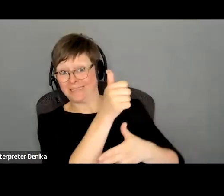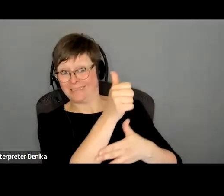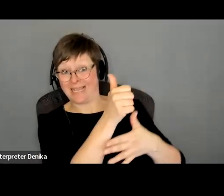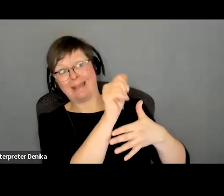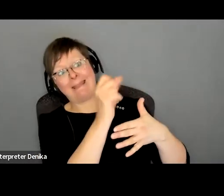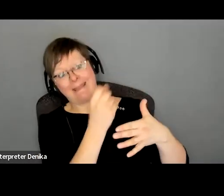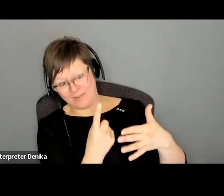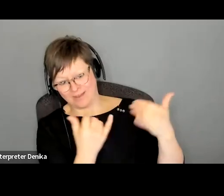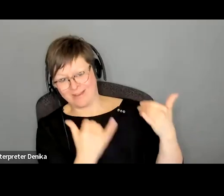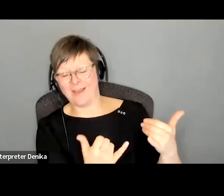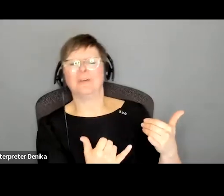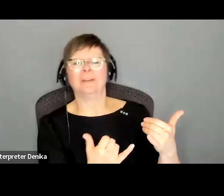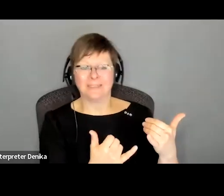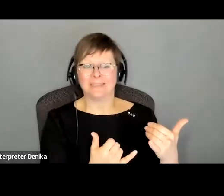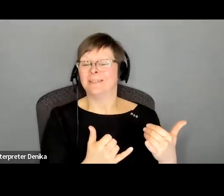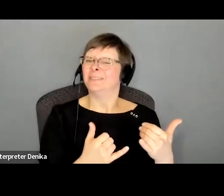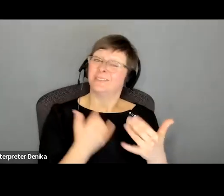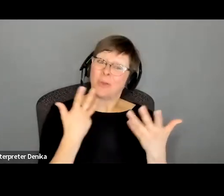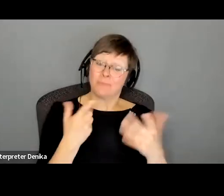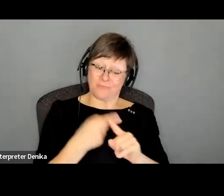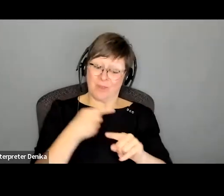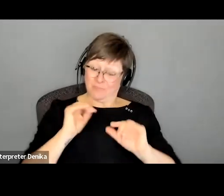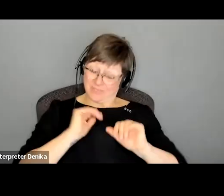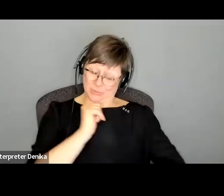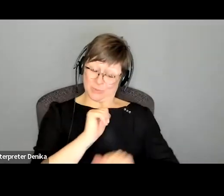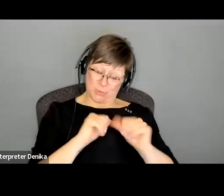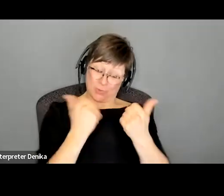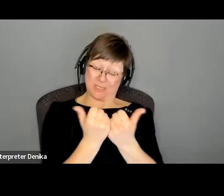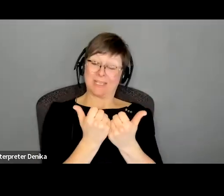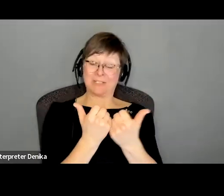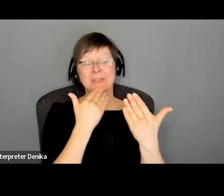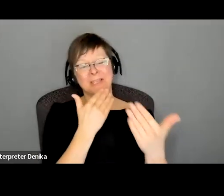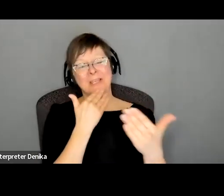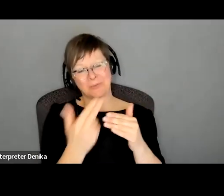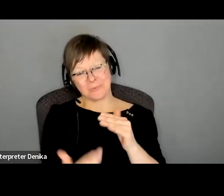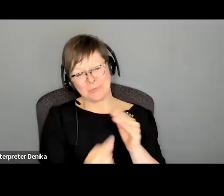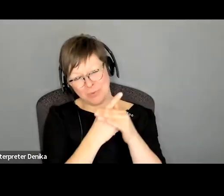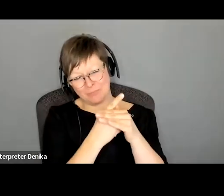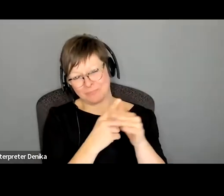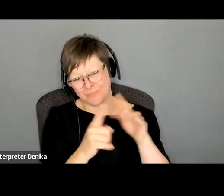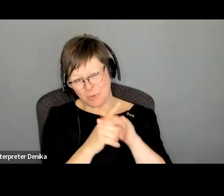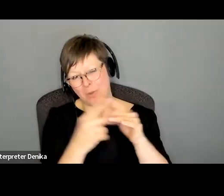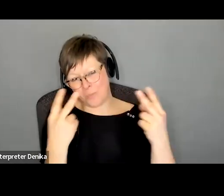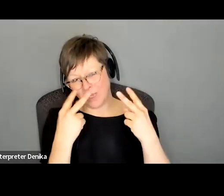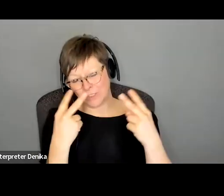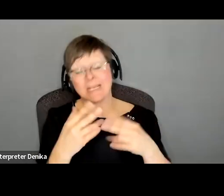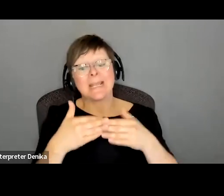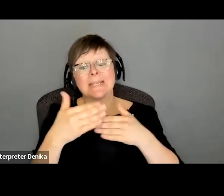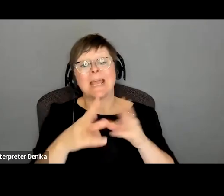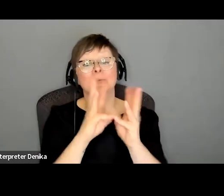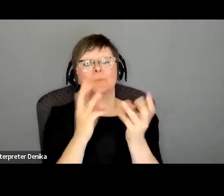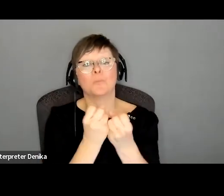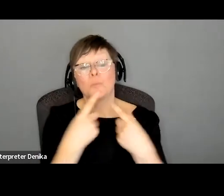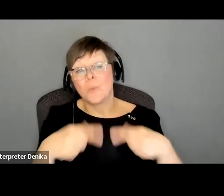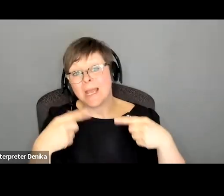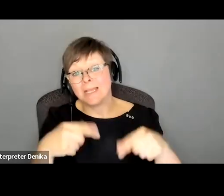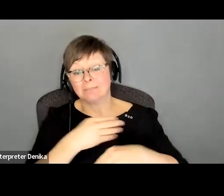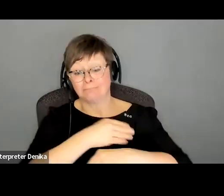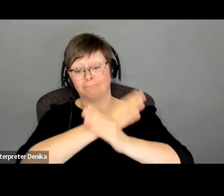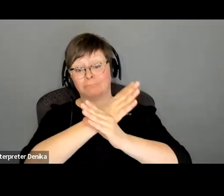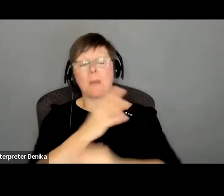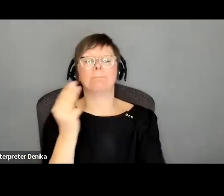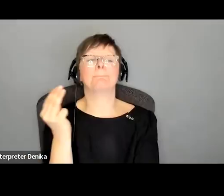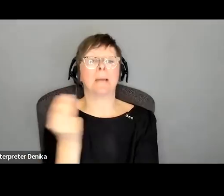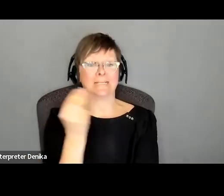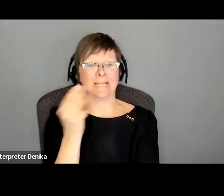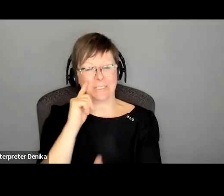association thank you so much for attending we will see you at the next one our next webinar is on monday so check your